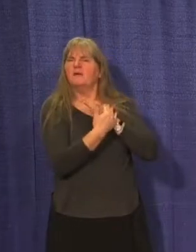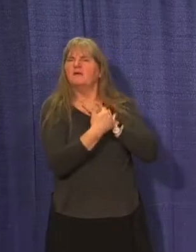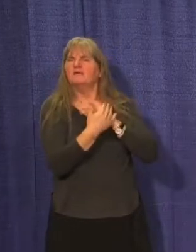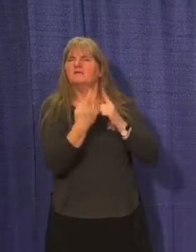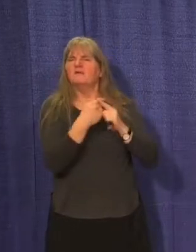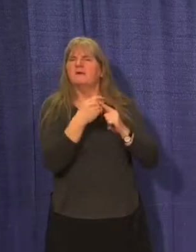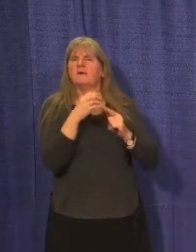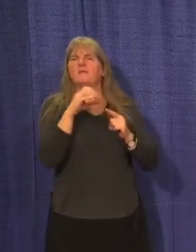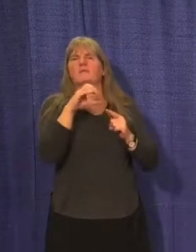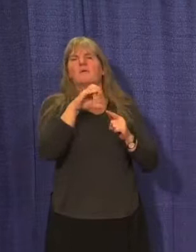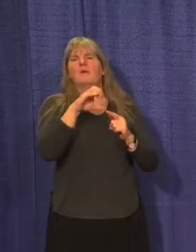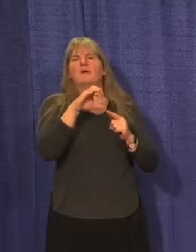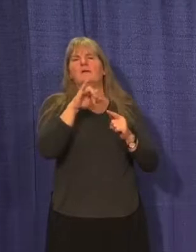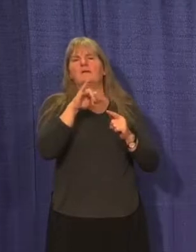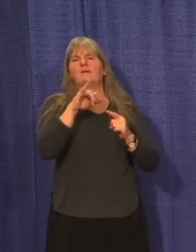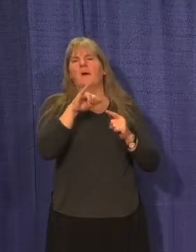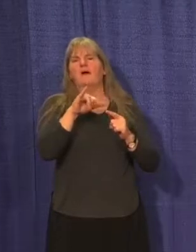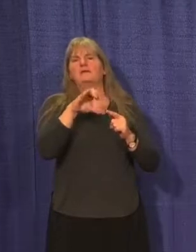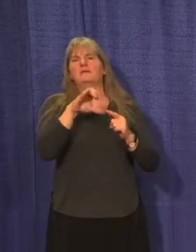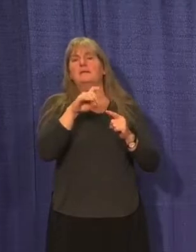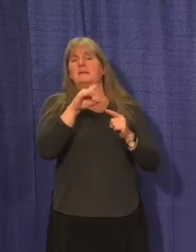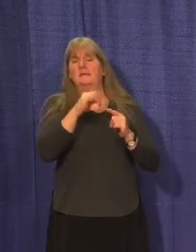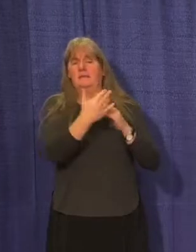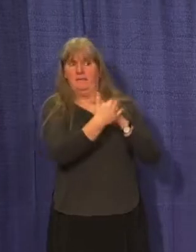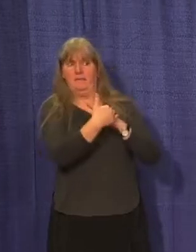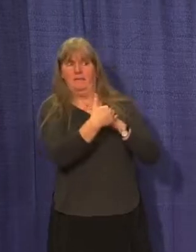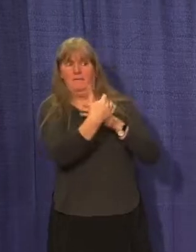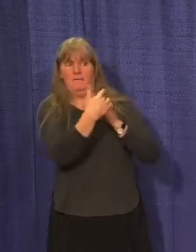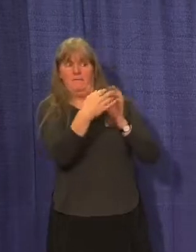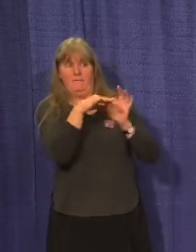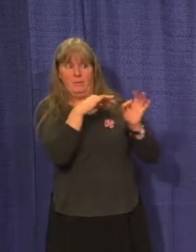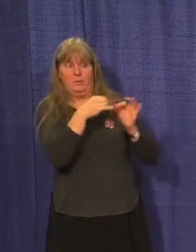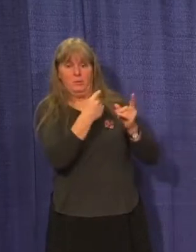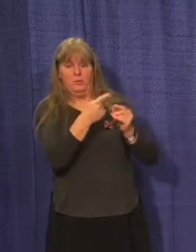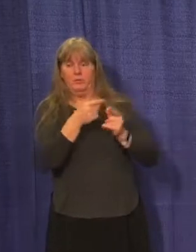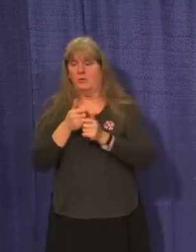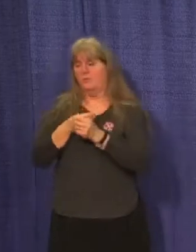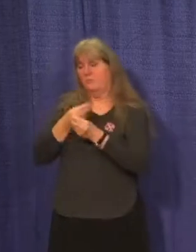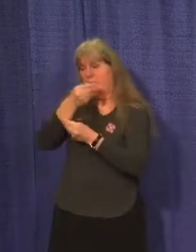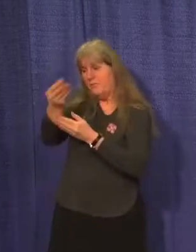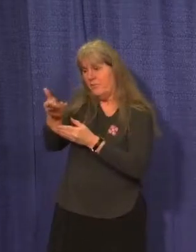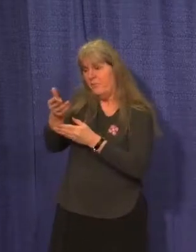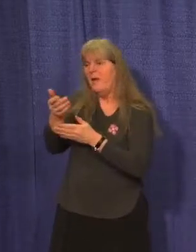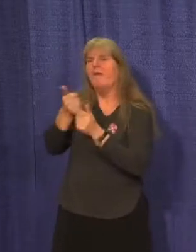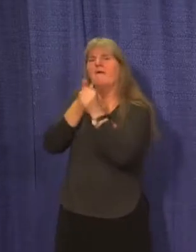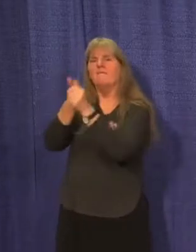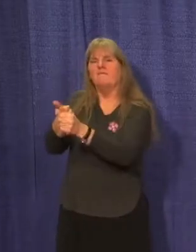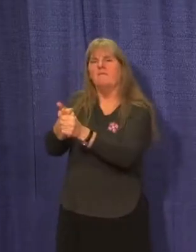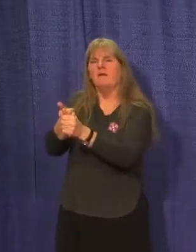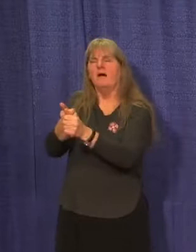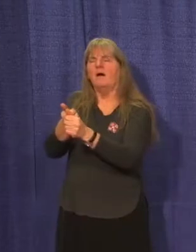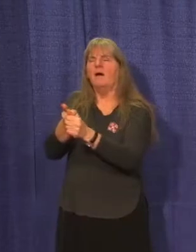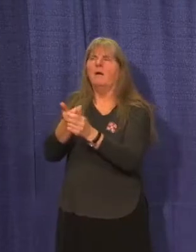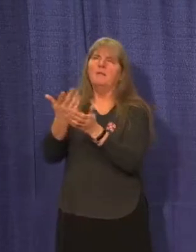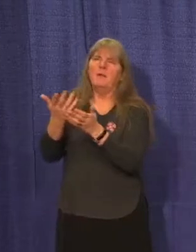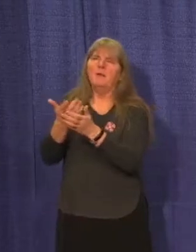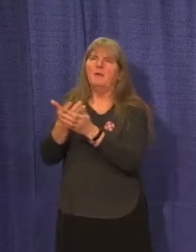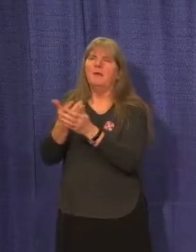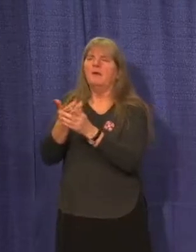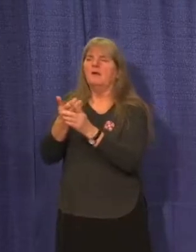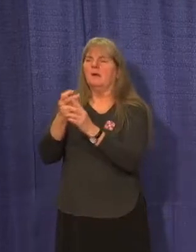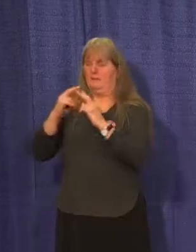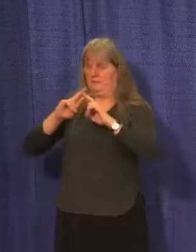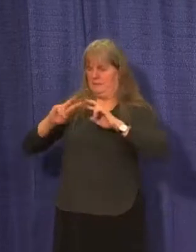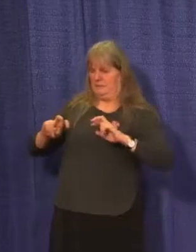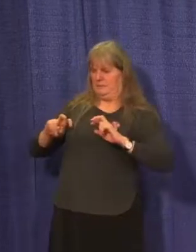from communicable disease control which which would involve either self-monitoring at home